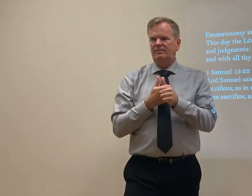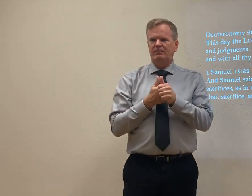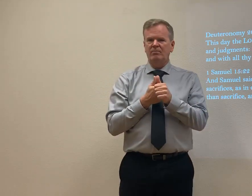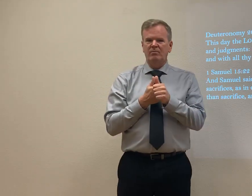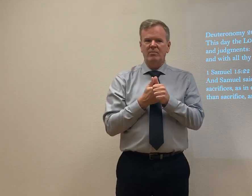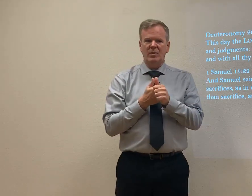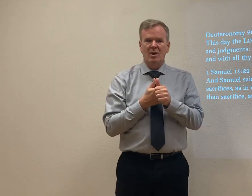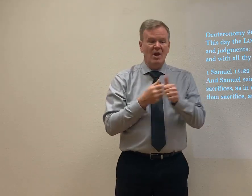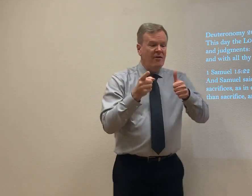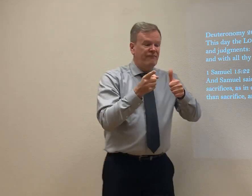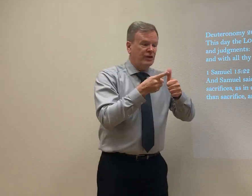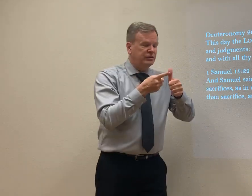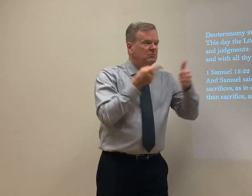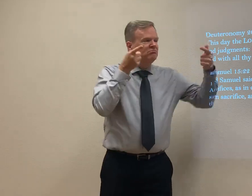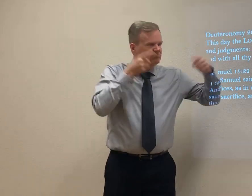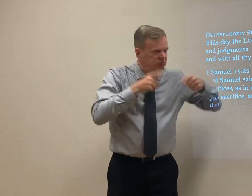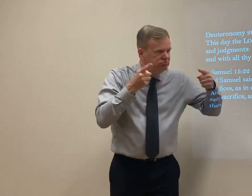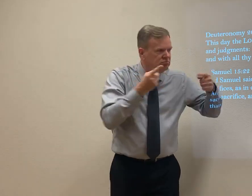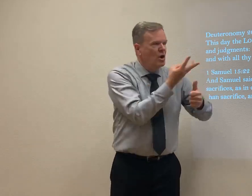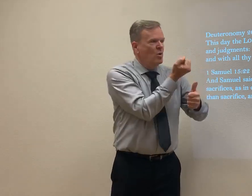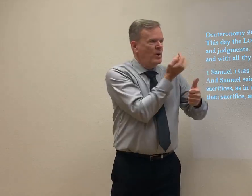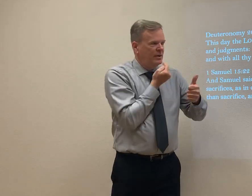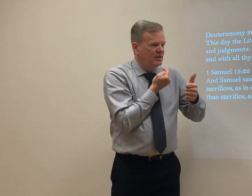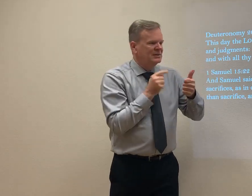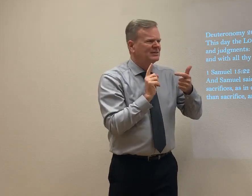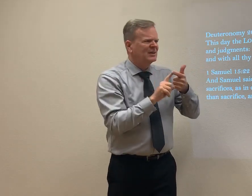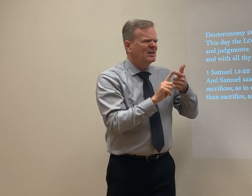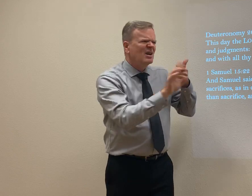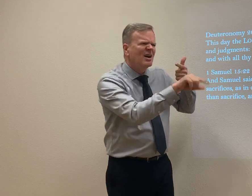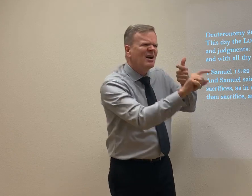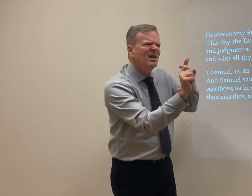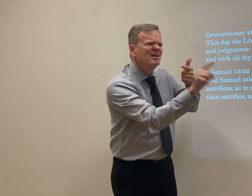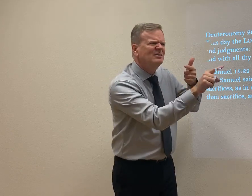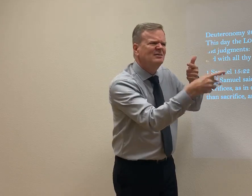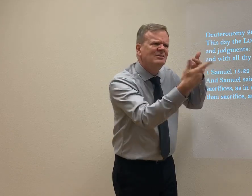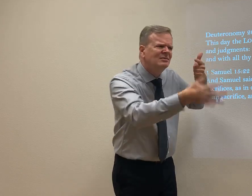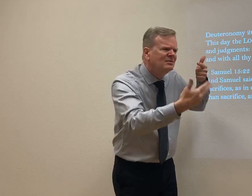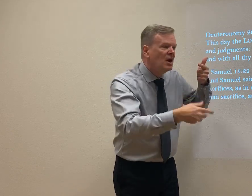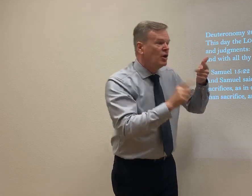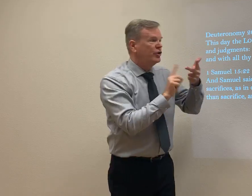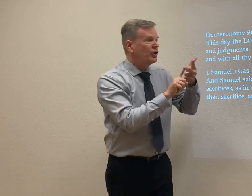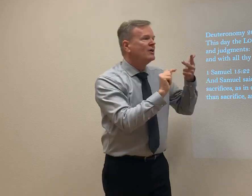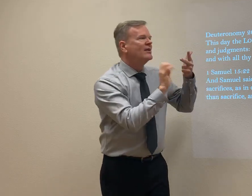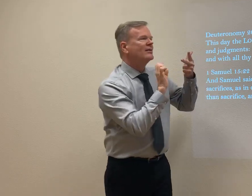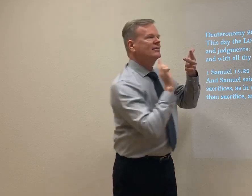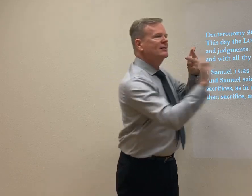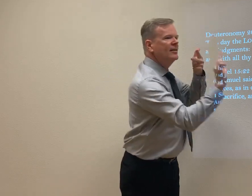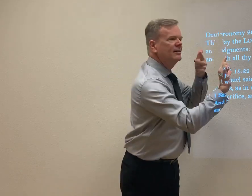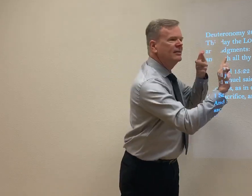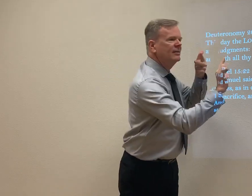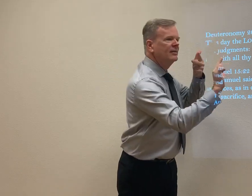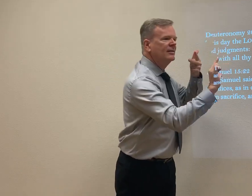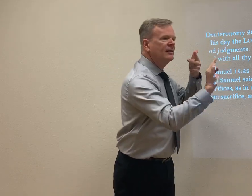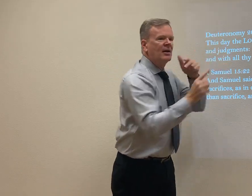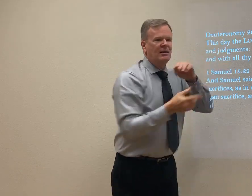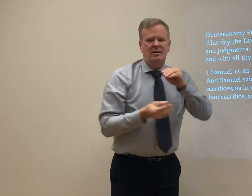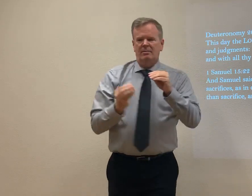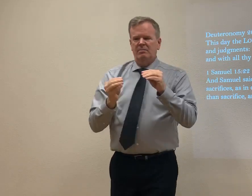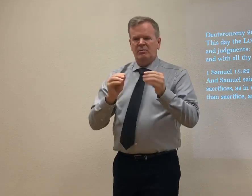It's dangerous what just happened to him. First, they said, yes, this is the will of God. Second, they said, the pastor's assistant came up and said, hey, what about this? Third